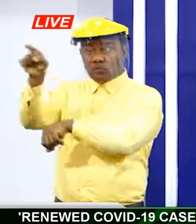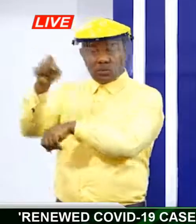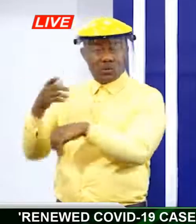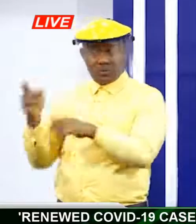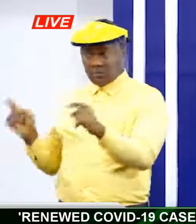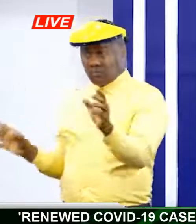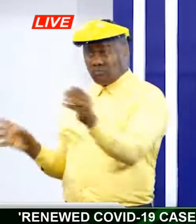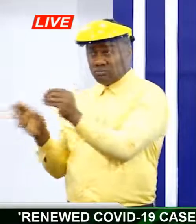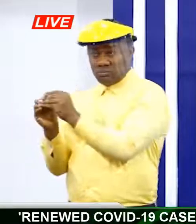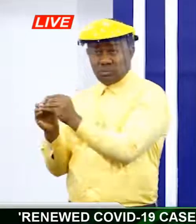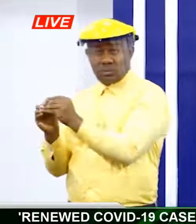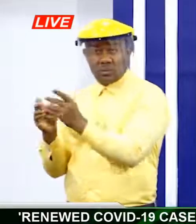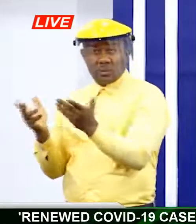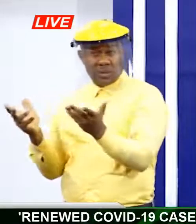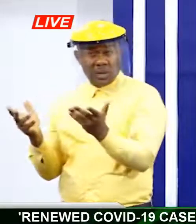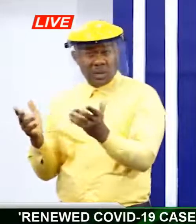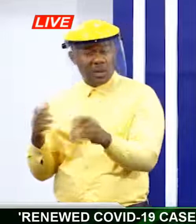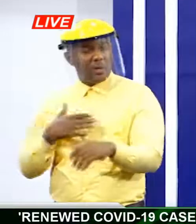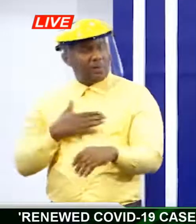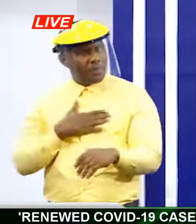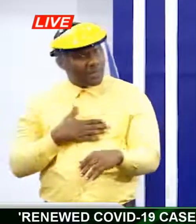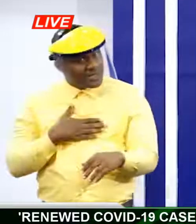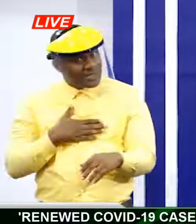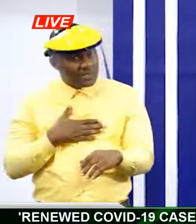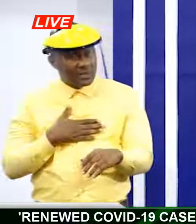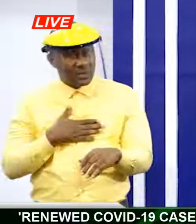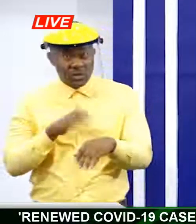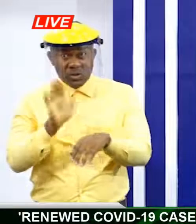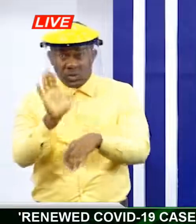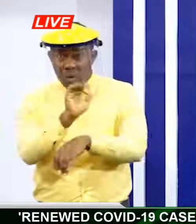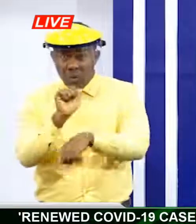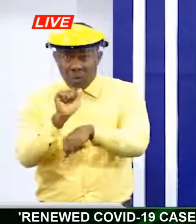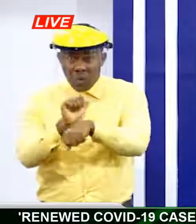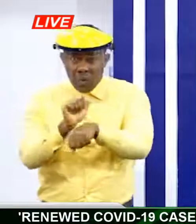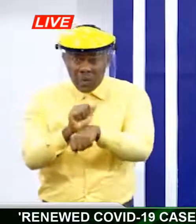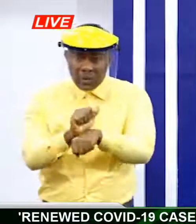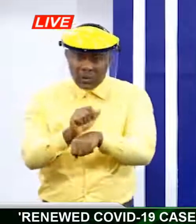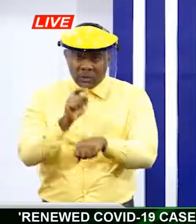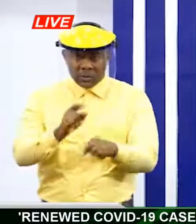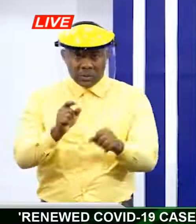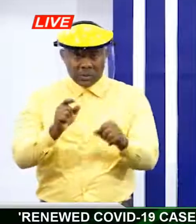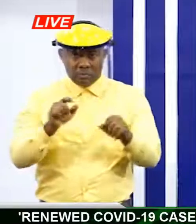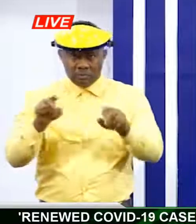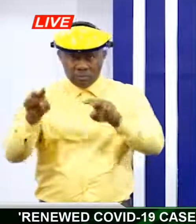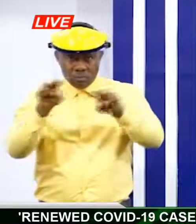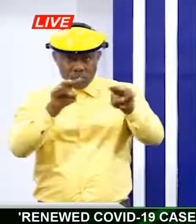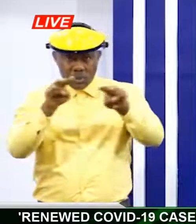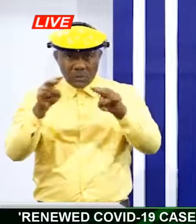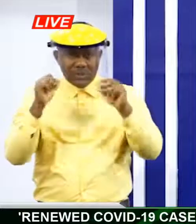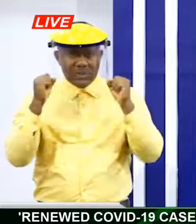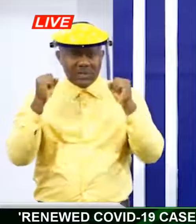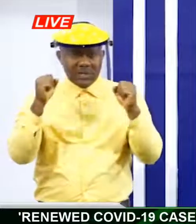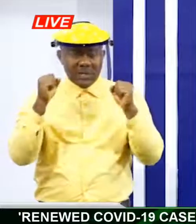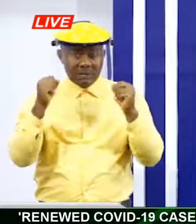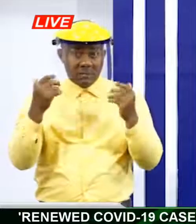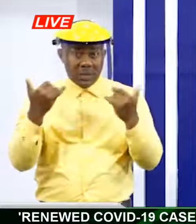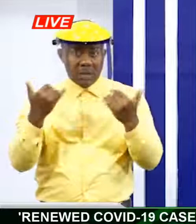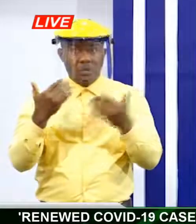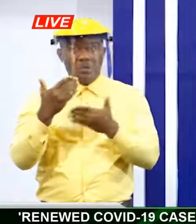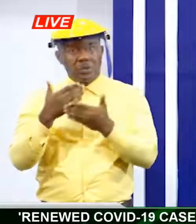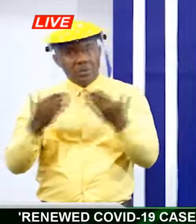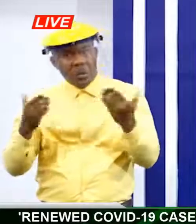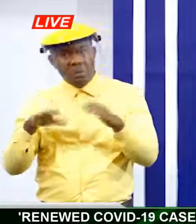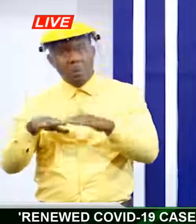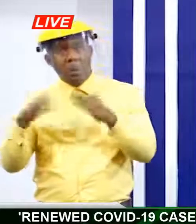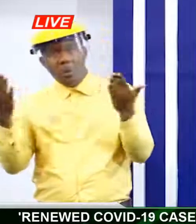gives rise to renewed calls for workplace vigilance. That for the workplaces that are being opened up or have been opened up